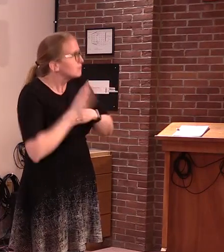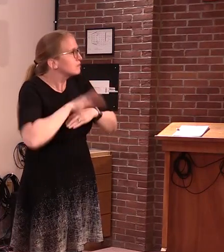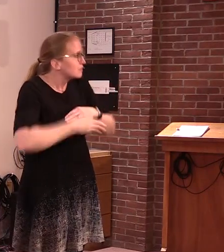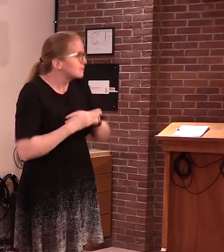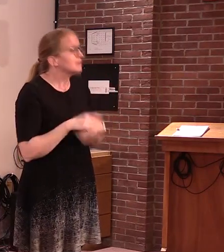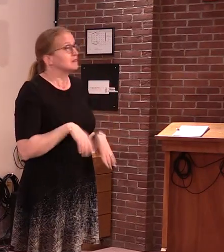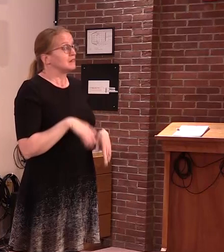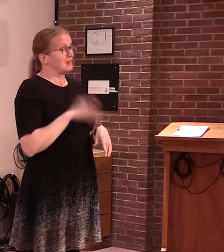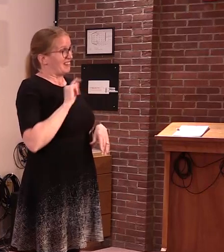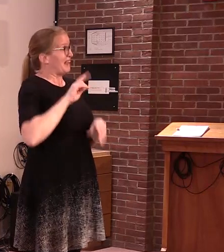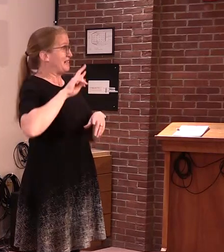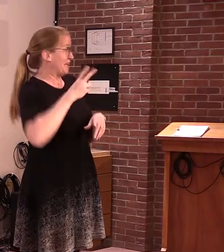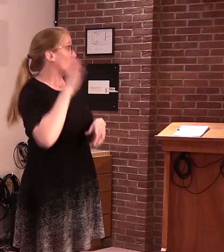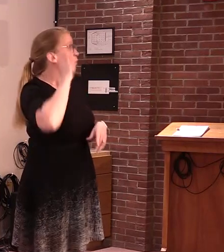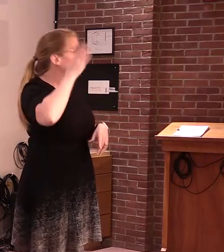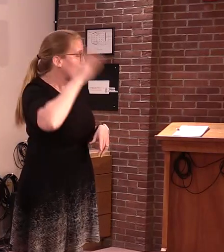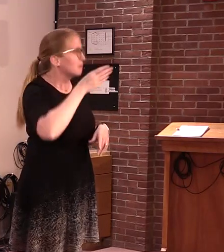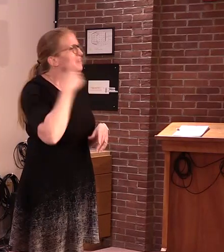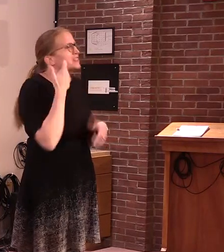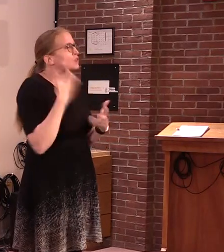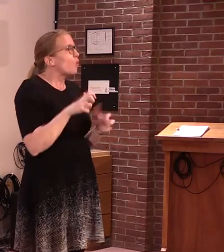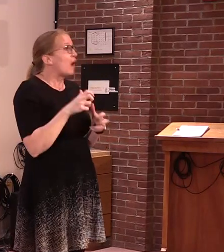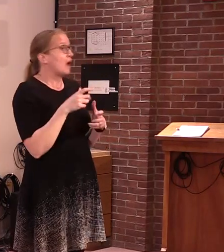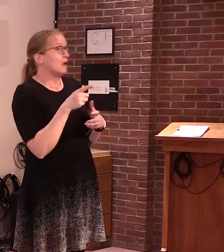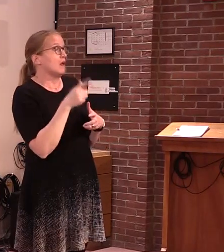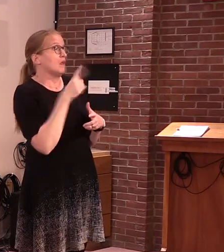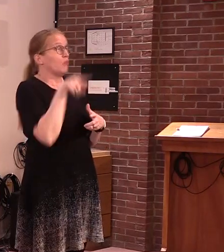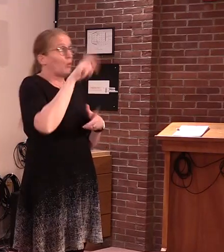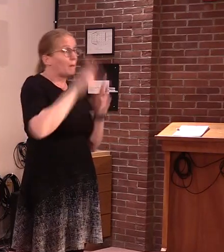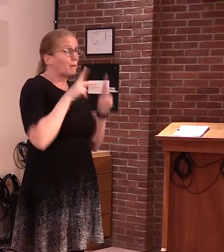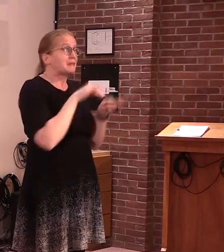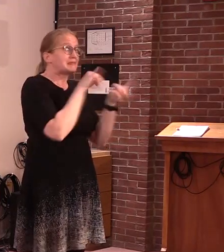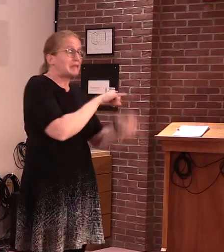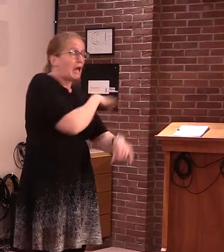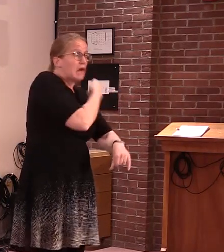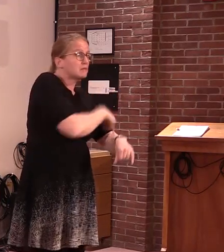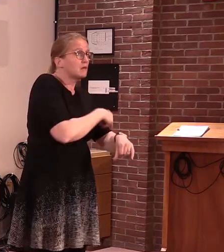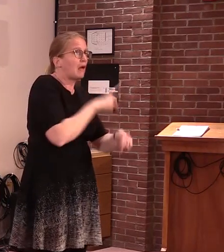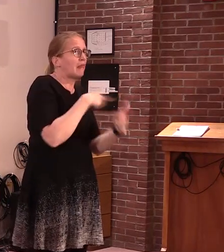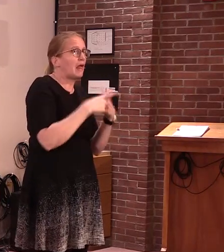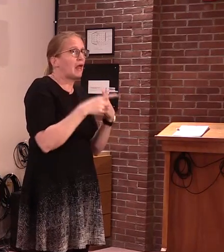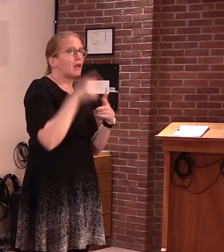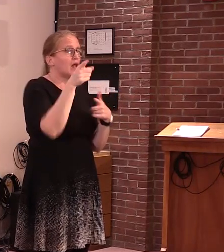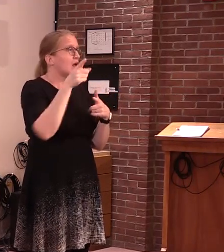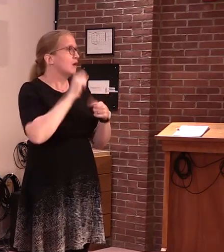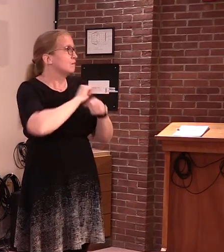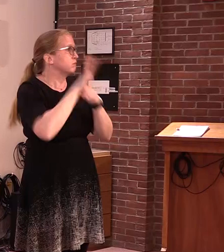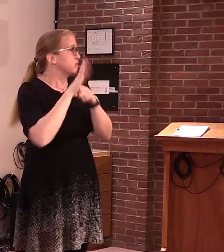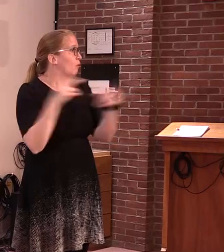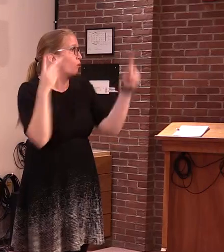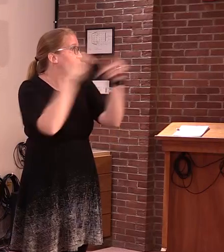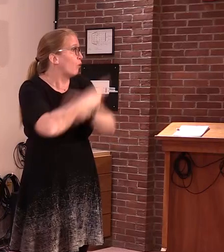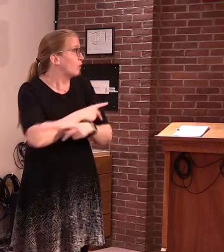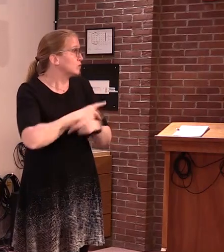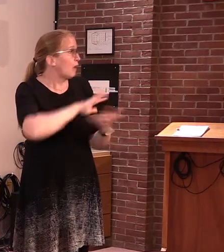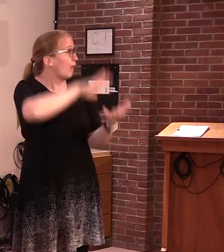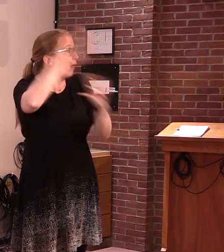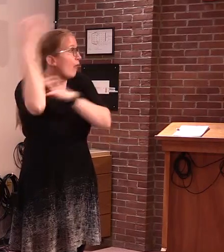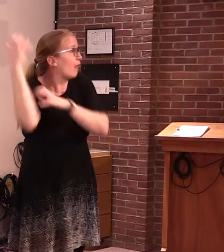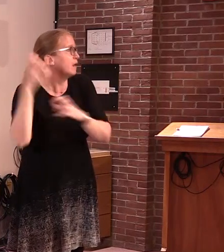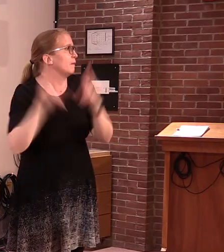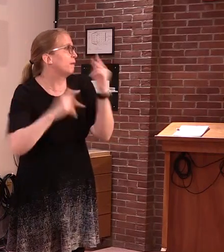still evaluating the impact on the healthcare system and the impacts on our effective containment and mitigation